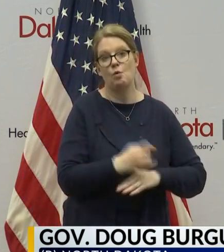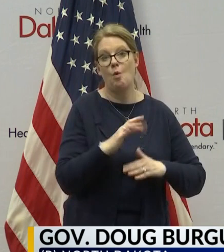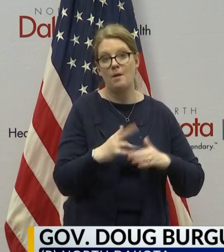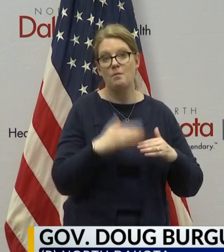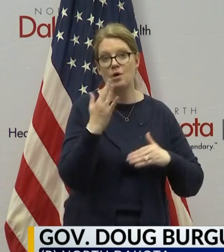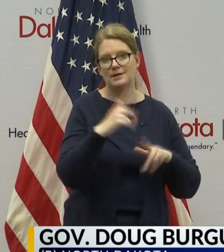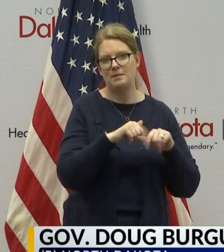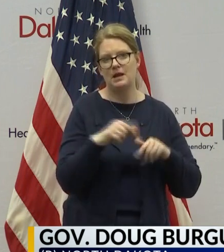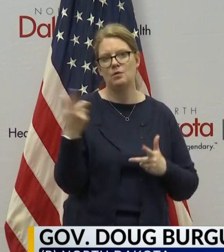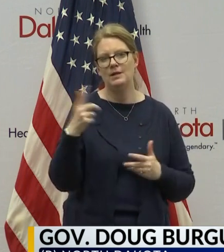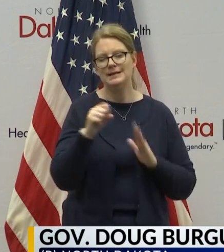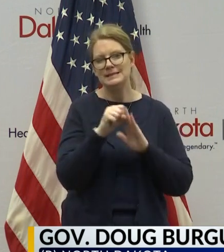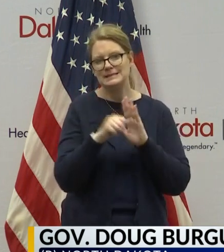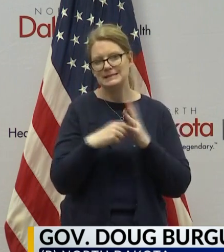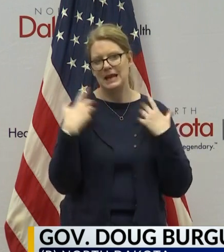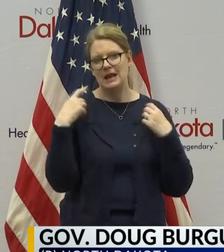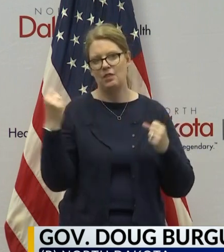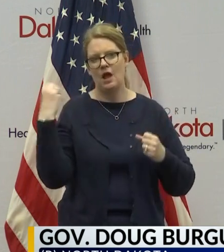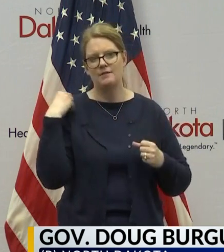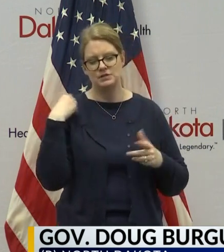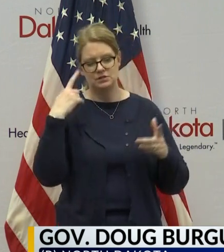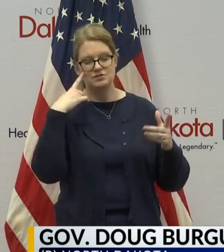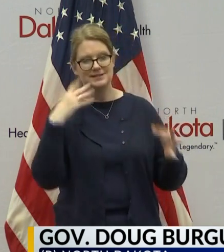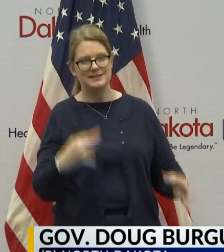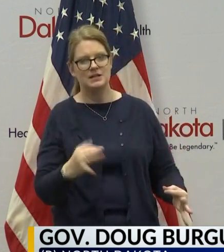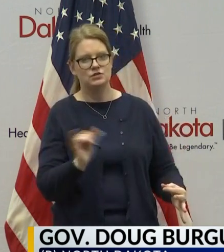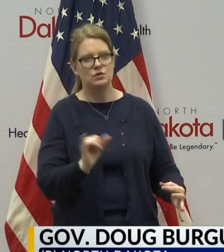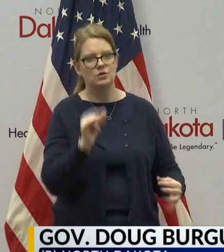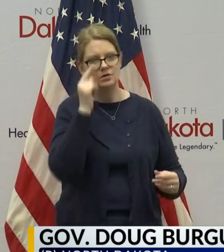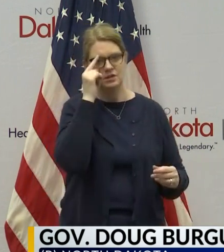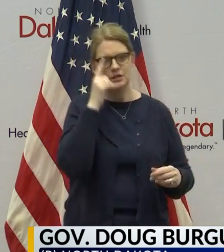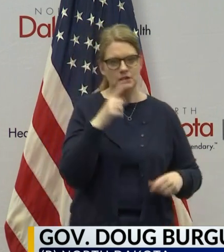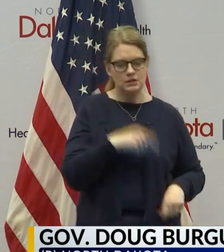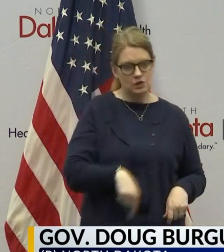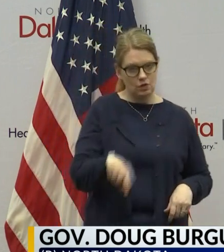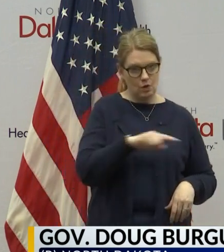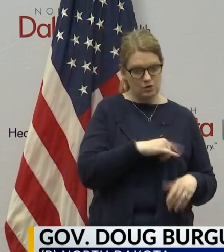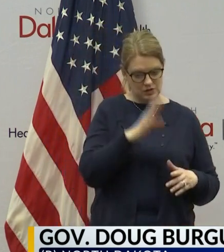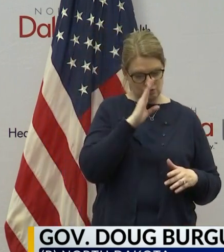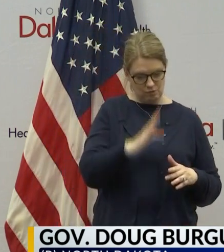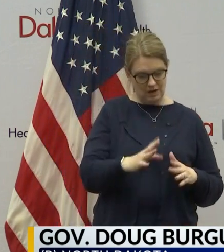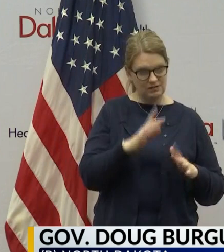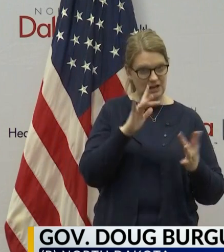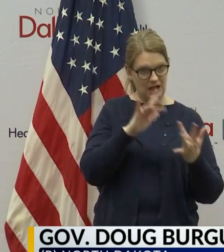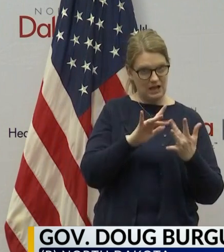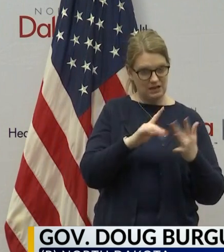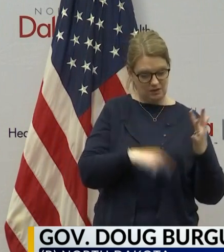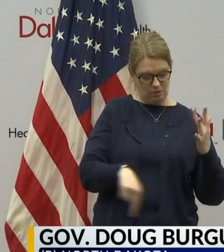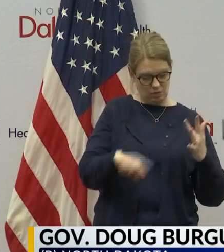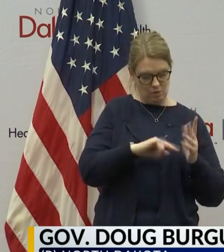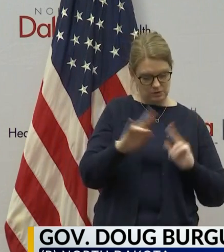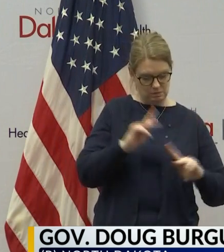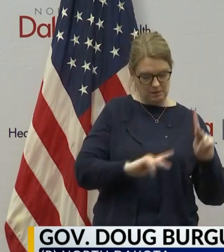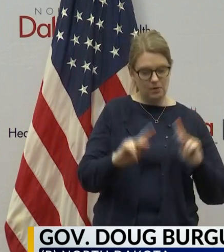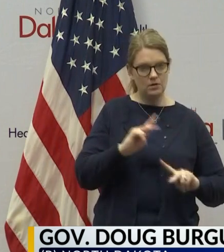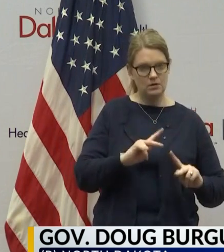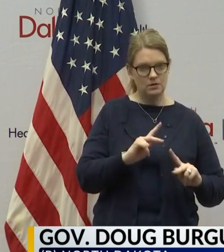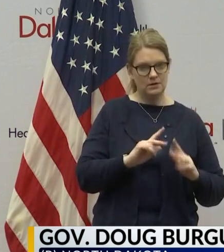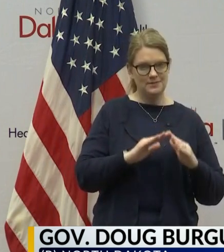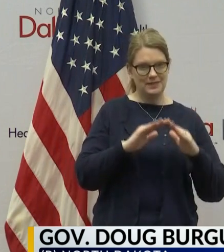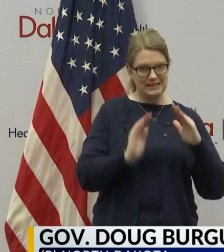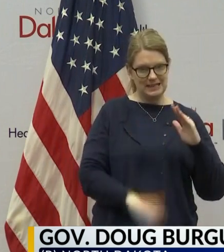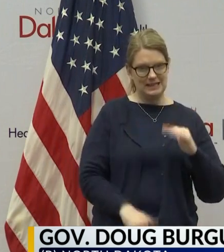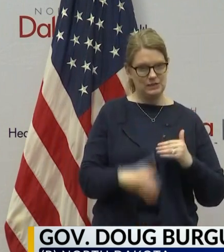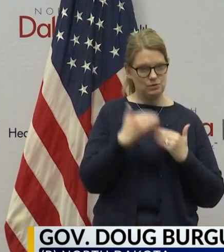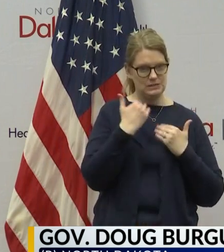those people who test positive and those who are in direct contact with those people who have tested positive is the least restrictive